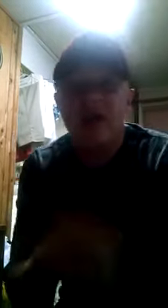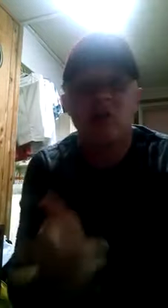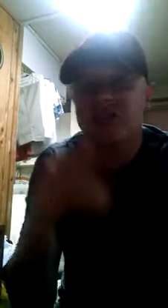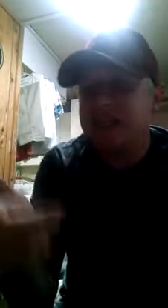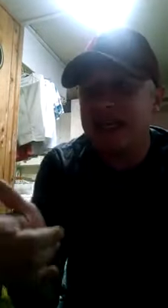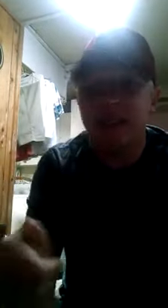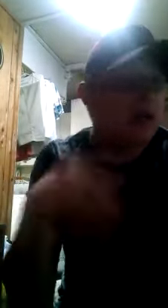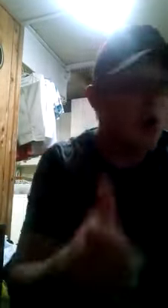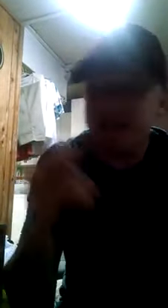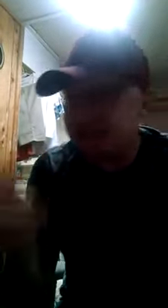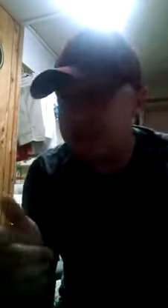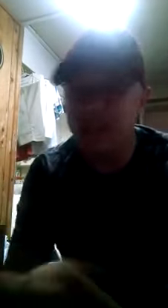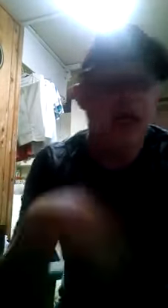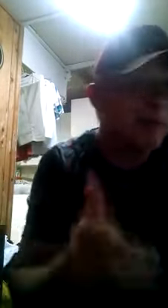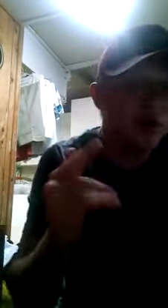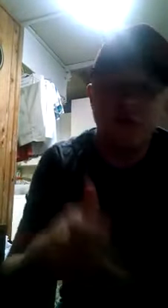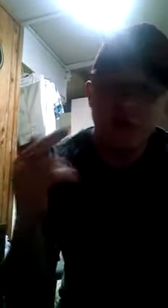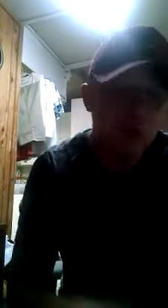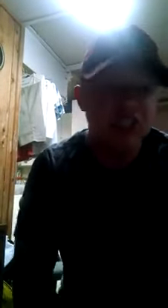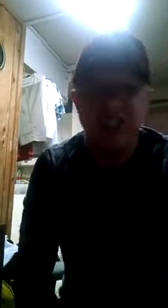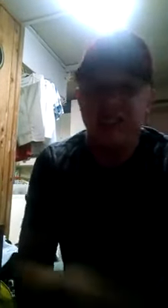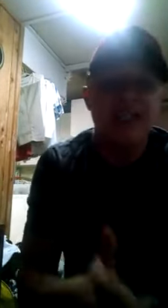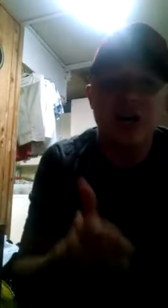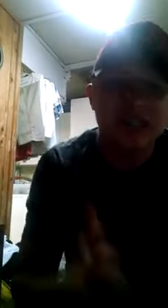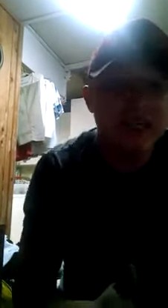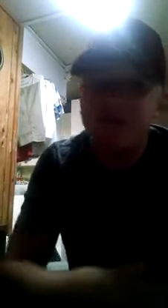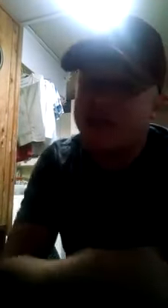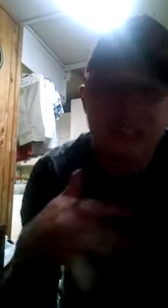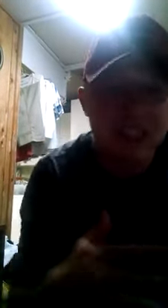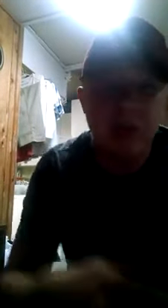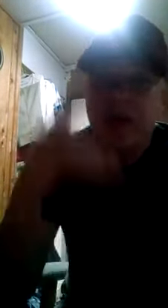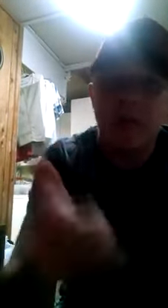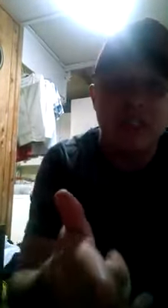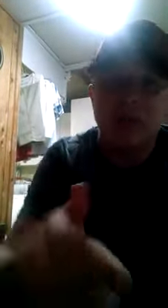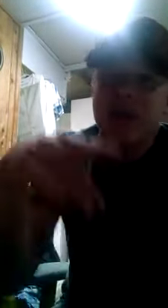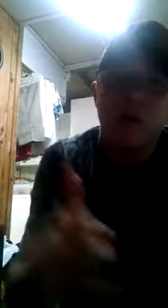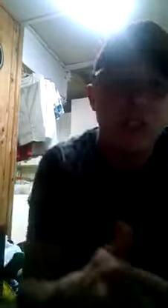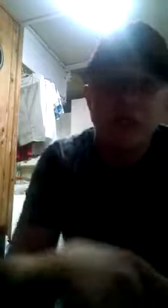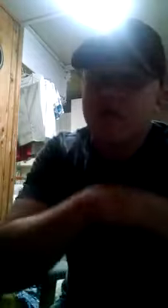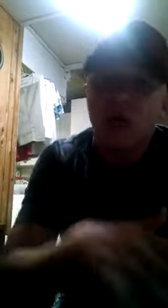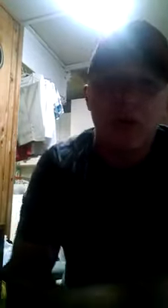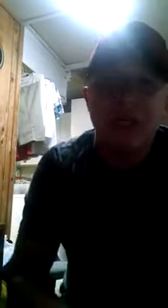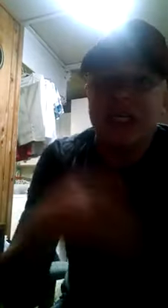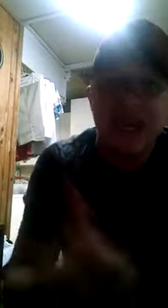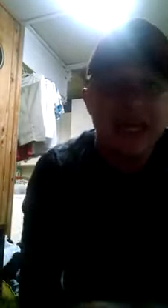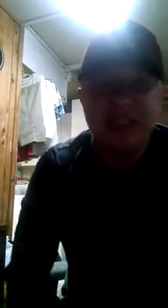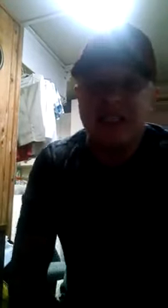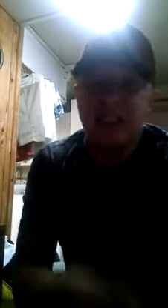Drugs and tickets, no hugs and kisses Mugs from the riches Dug deep, family dished them, but miss them And listen, for company and attention